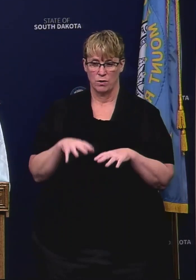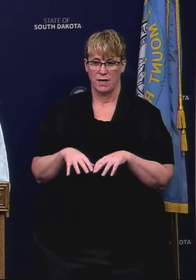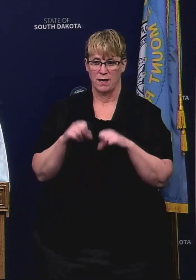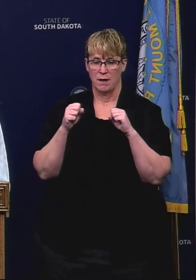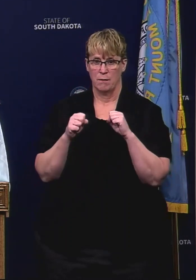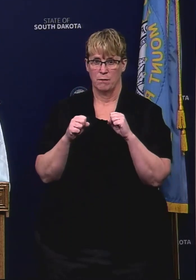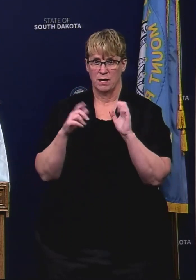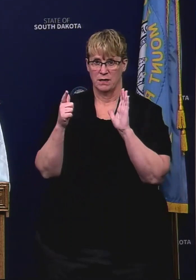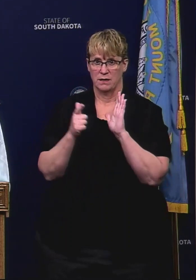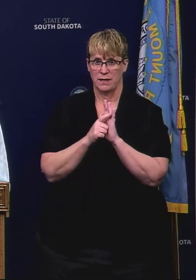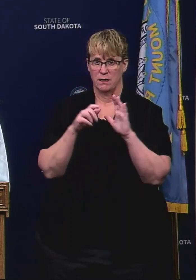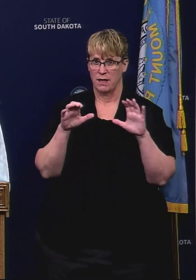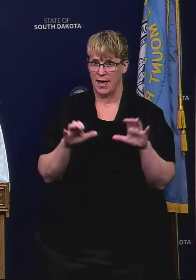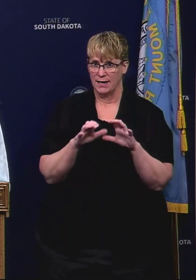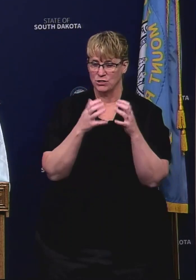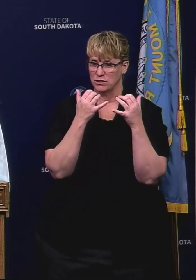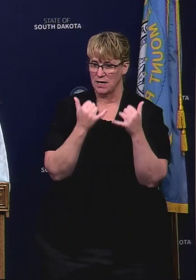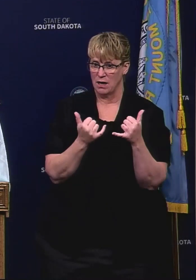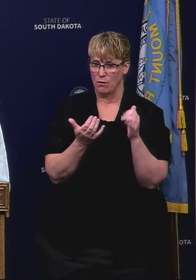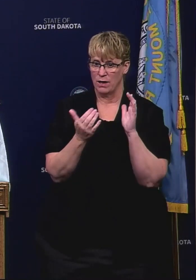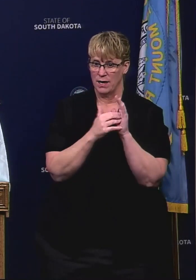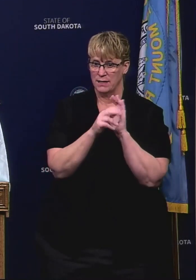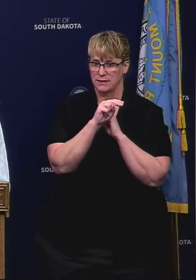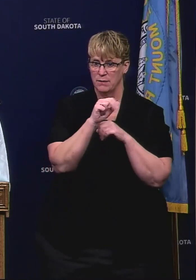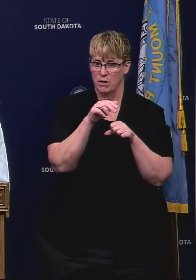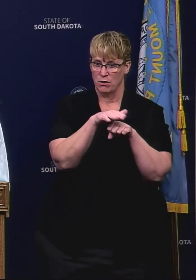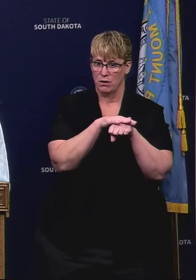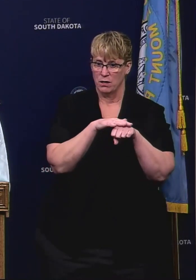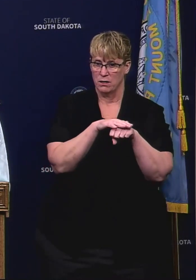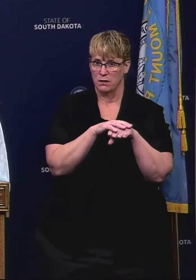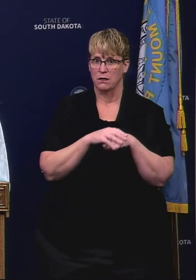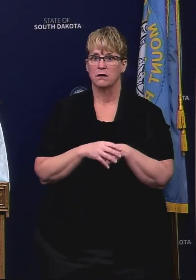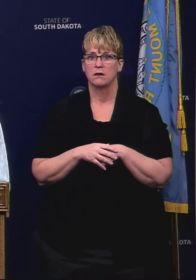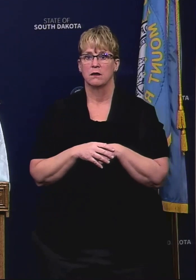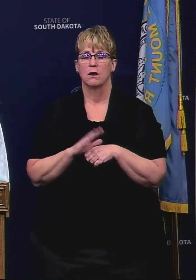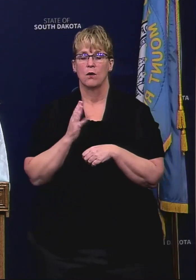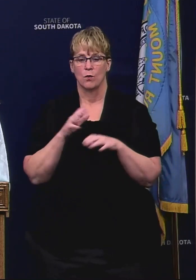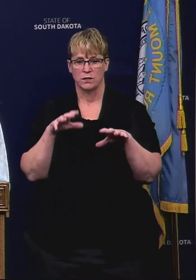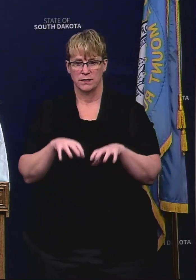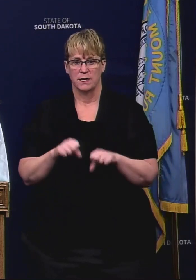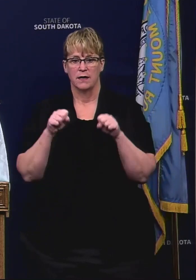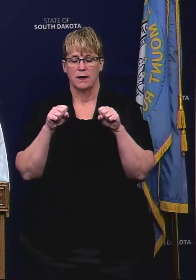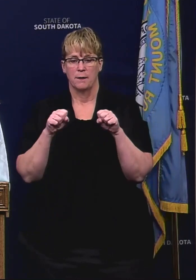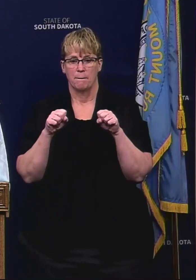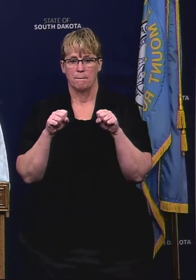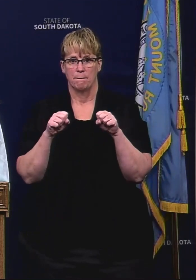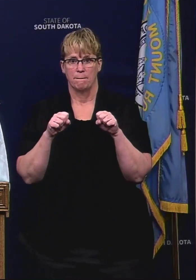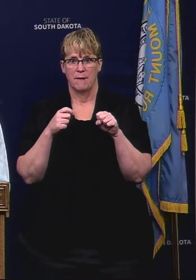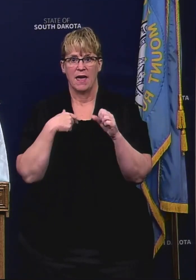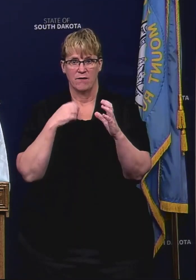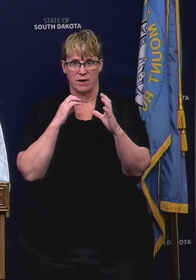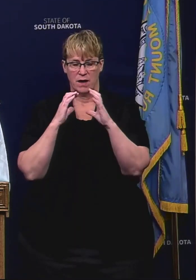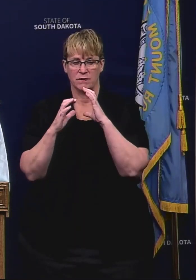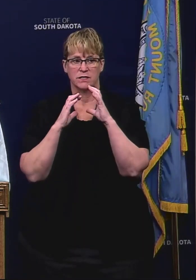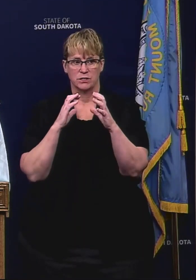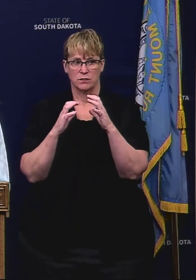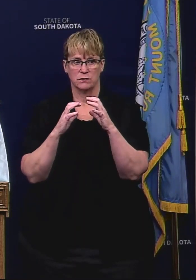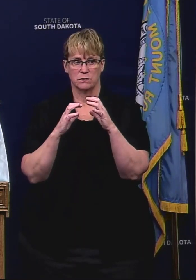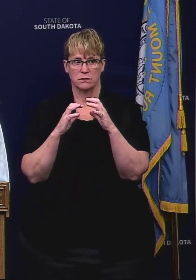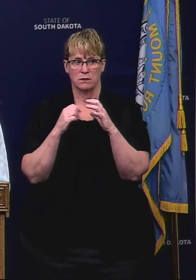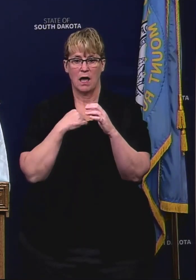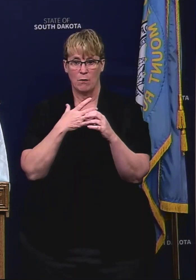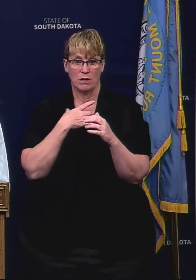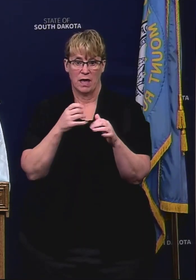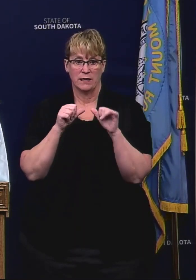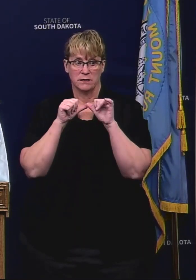against them now or are you still trying to negotiate? We're taking action to obviously conversations would still like to